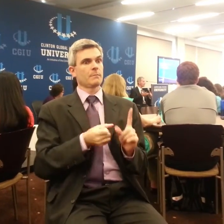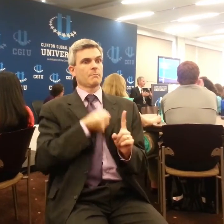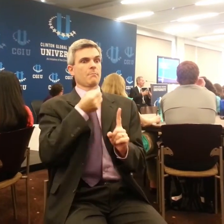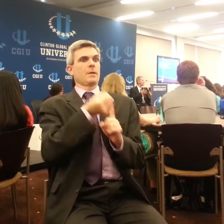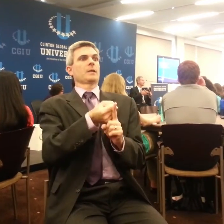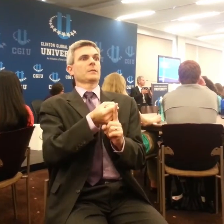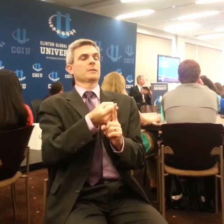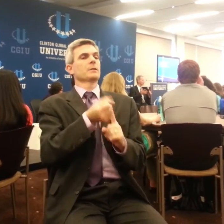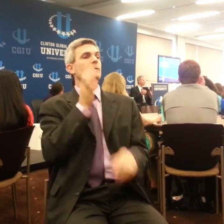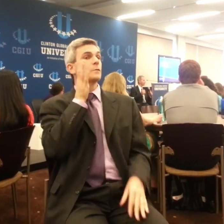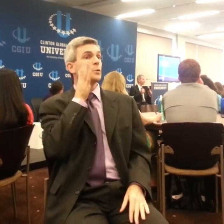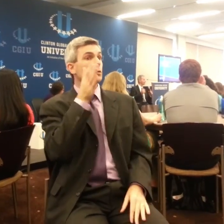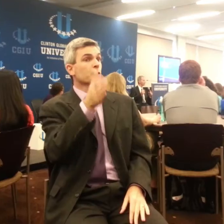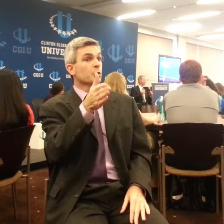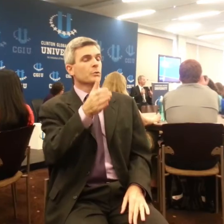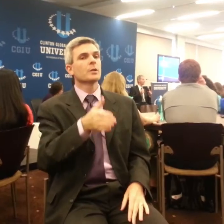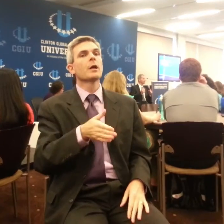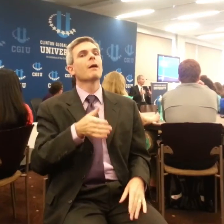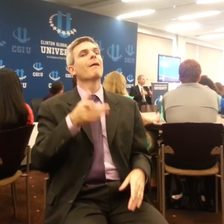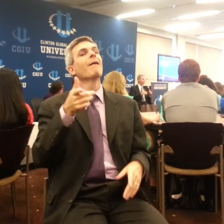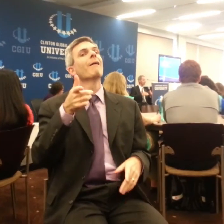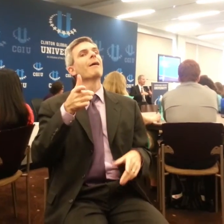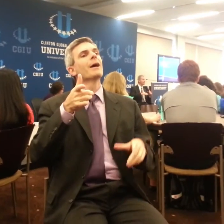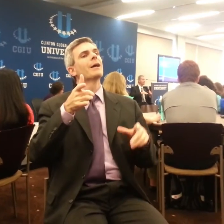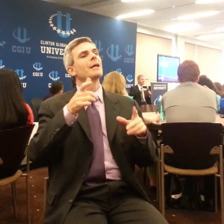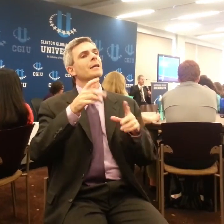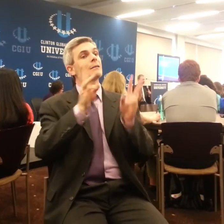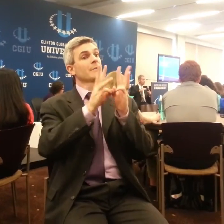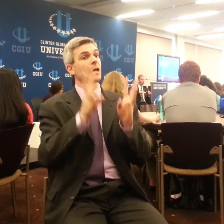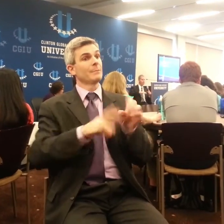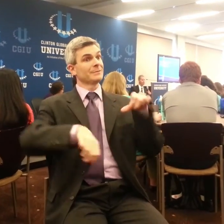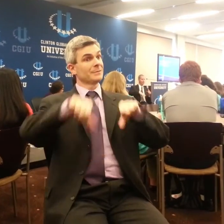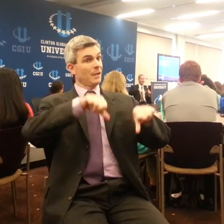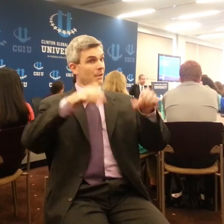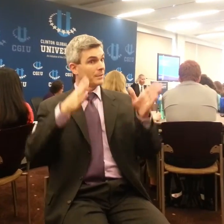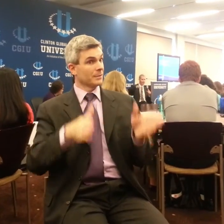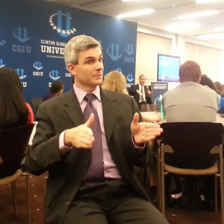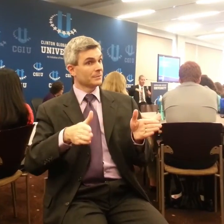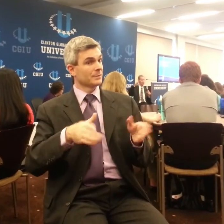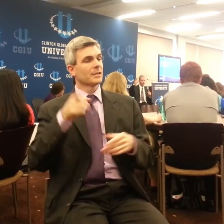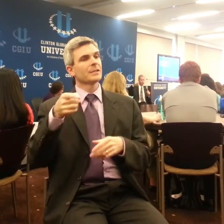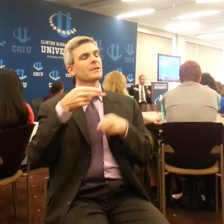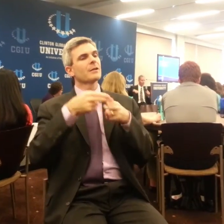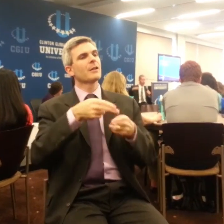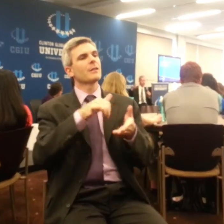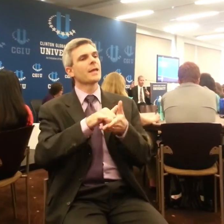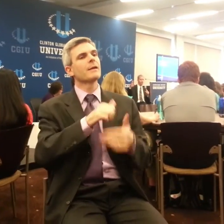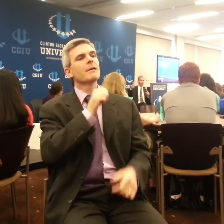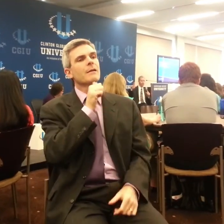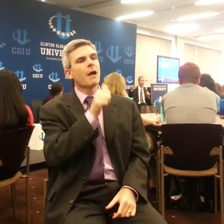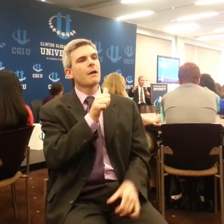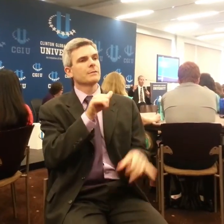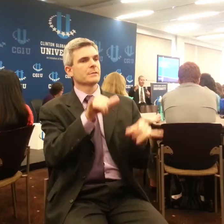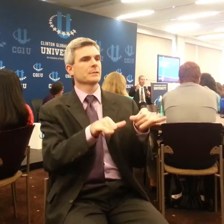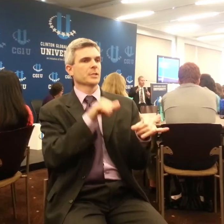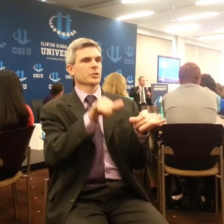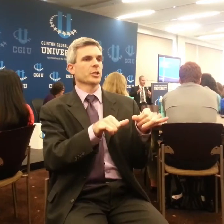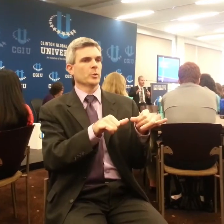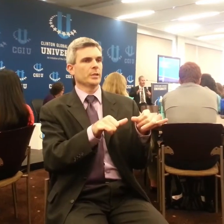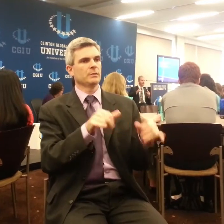non-stationary future. Meaning the climate conditions will operate outside the historic range of variability. We can't look to the past and